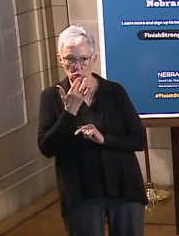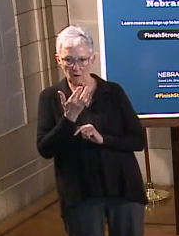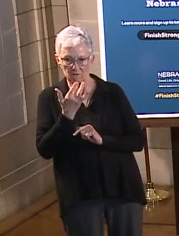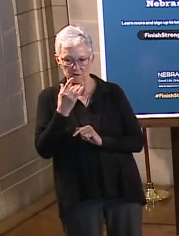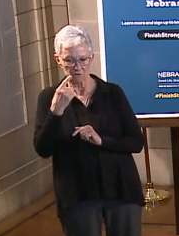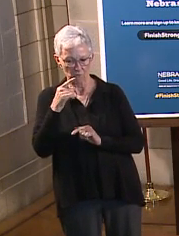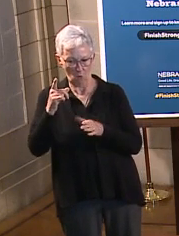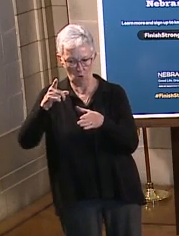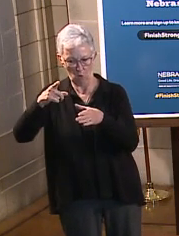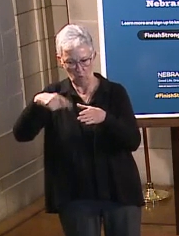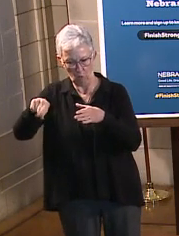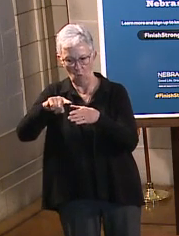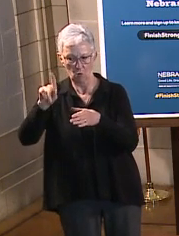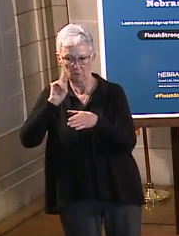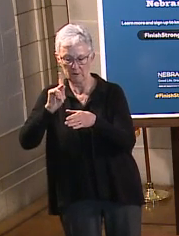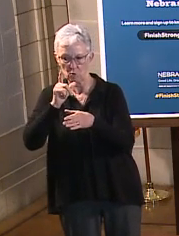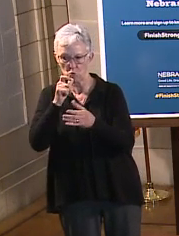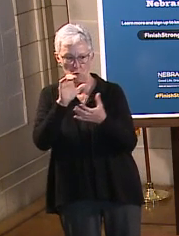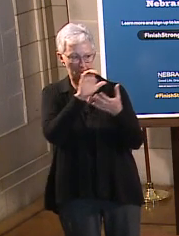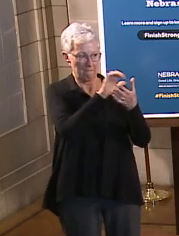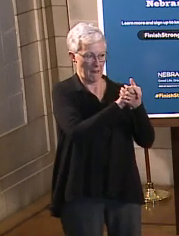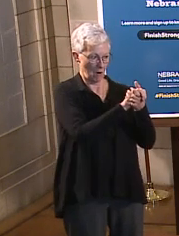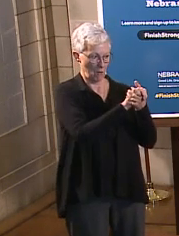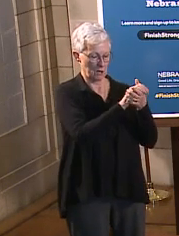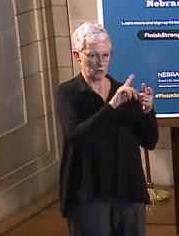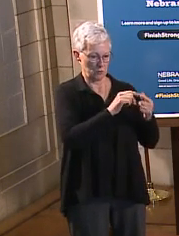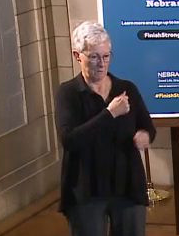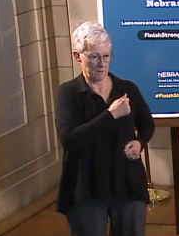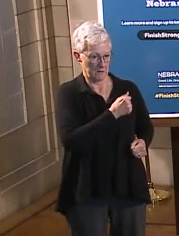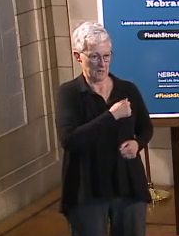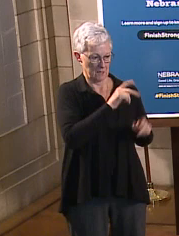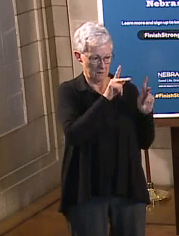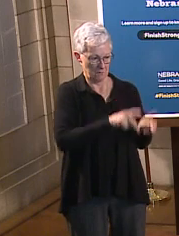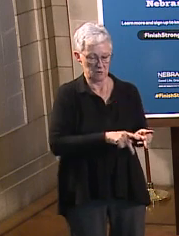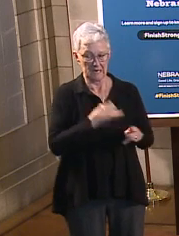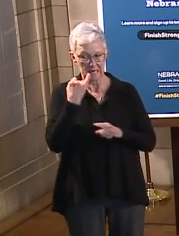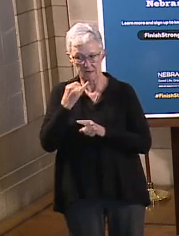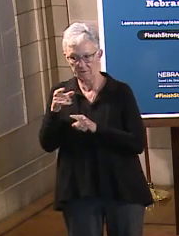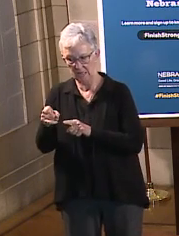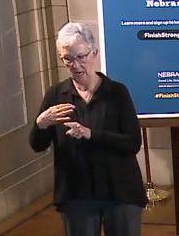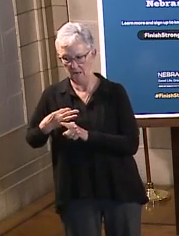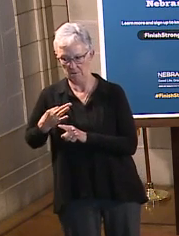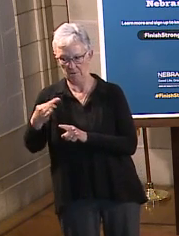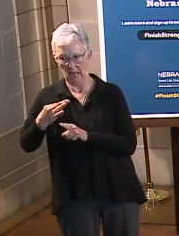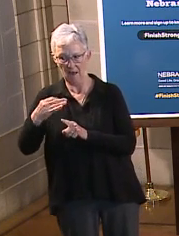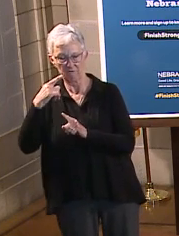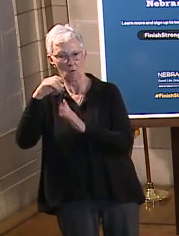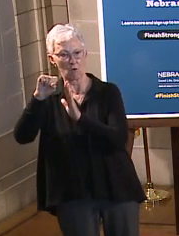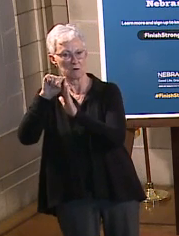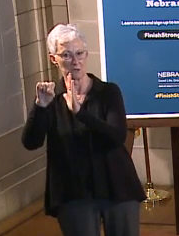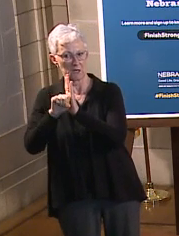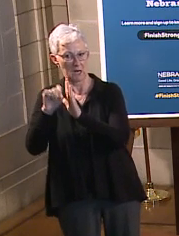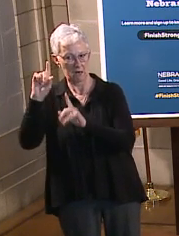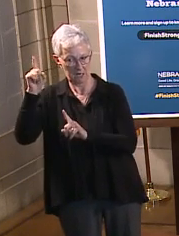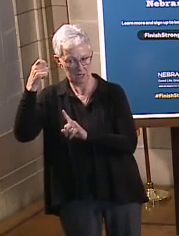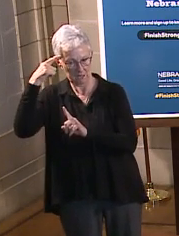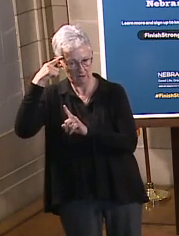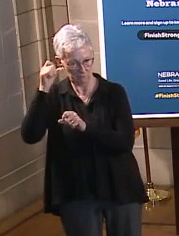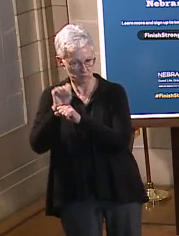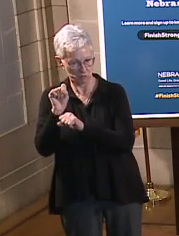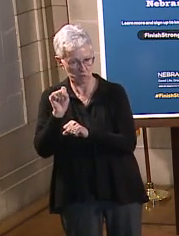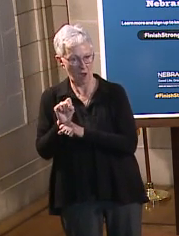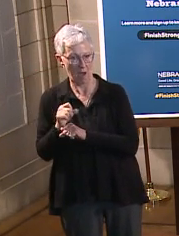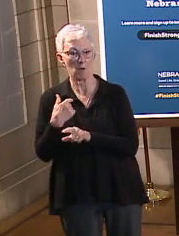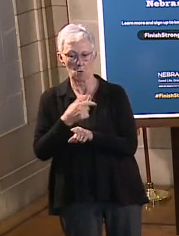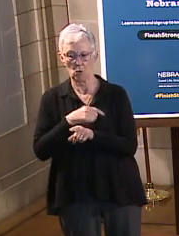members who are stationed here in Nebraska with respect to their application for a state government job opportunity. This latest